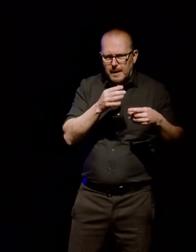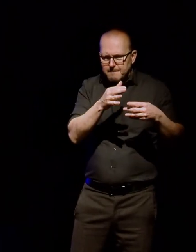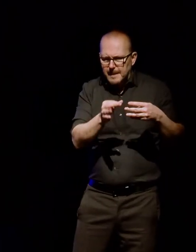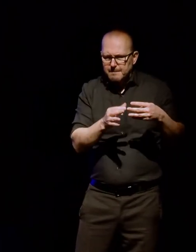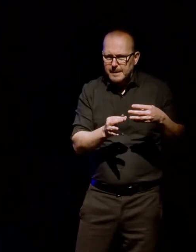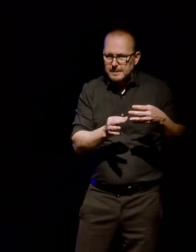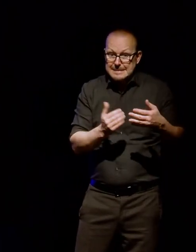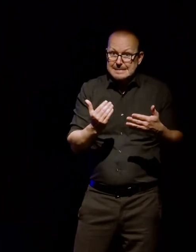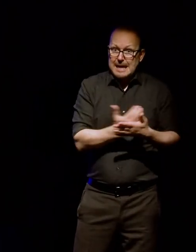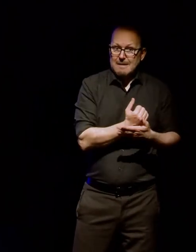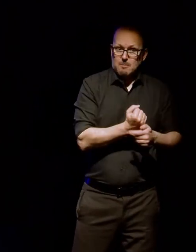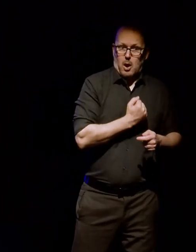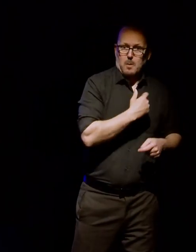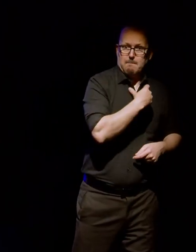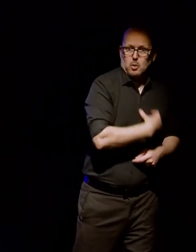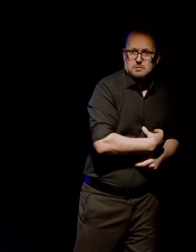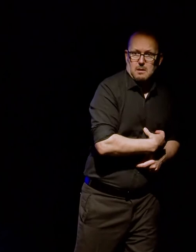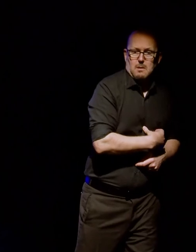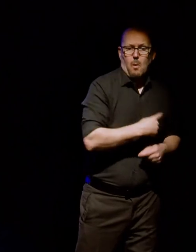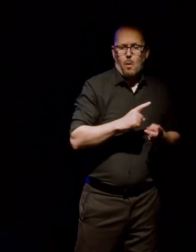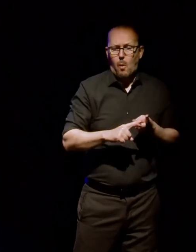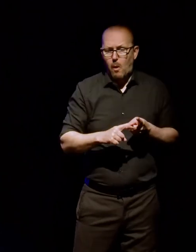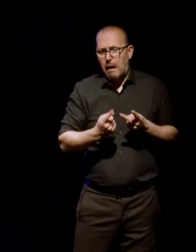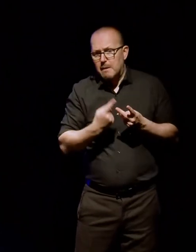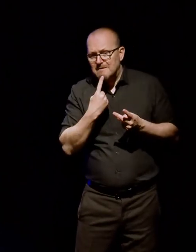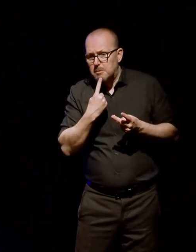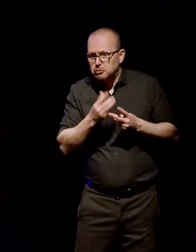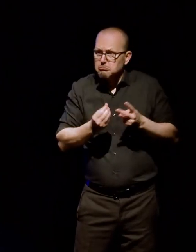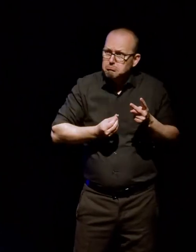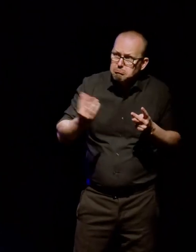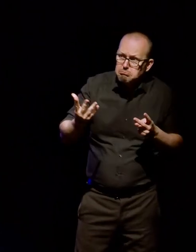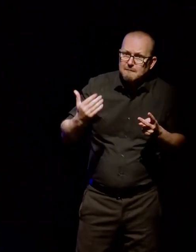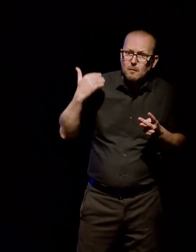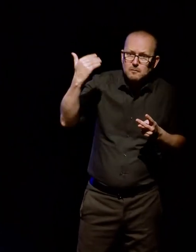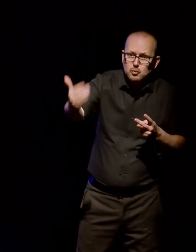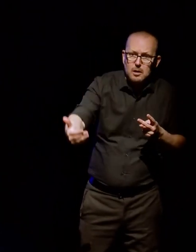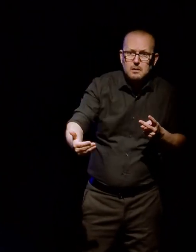for your own personal archive, which information you think might be useful to people into the future.